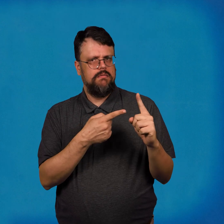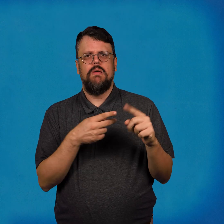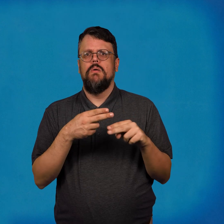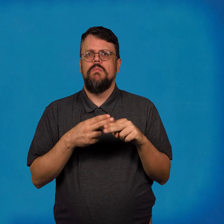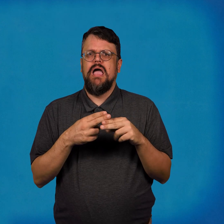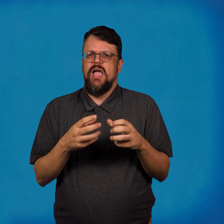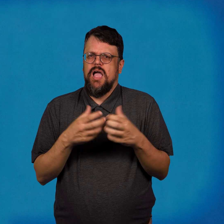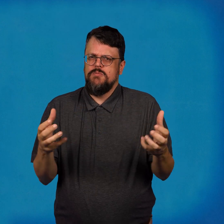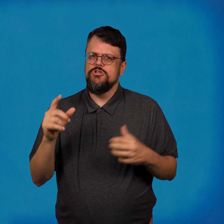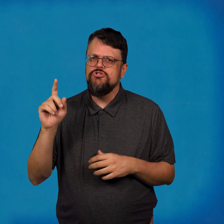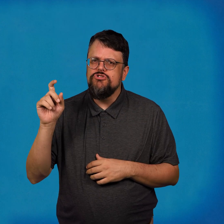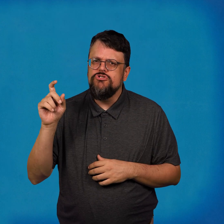How much does a penny weigh?